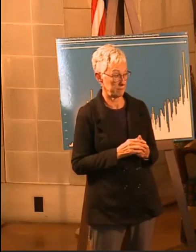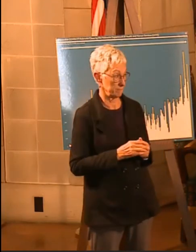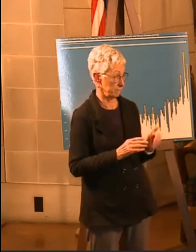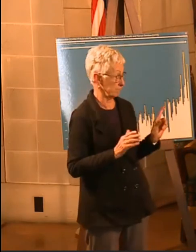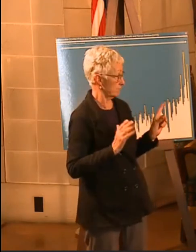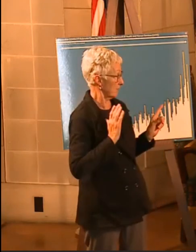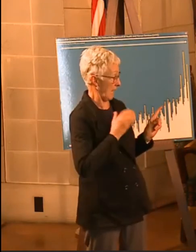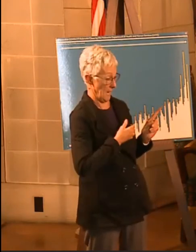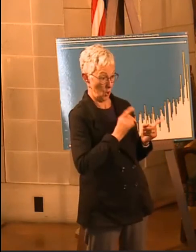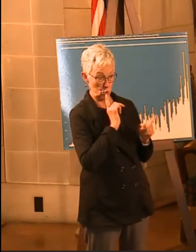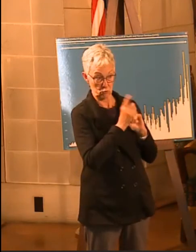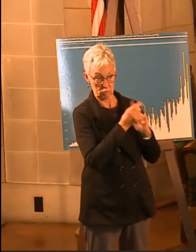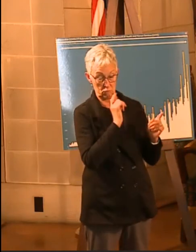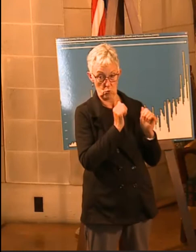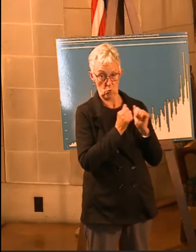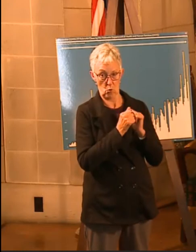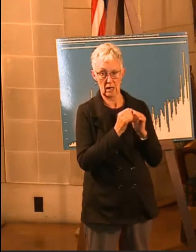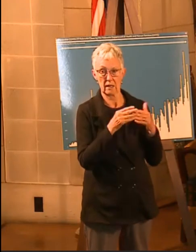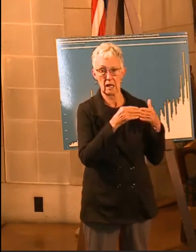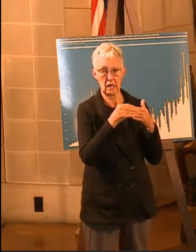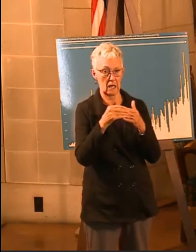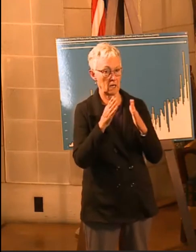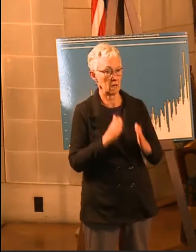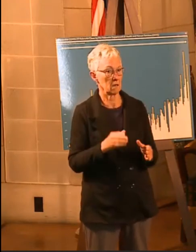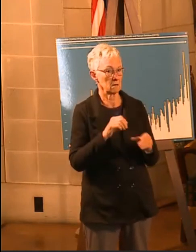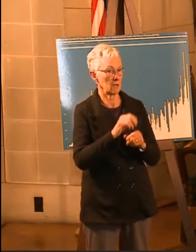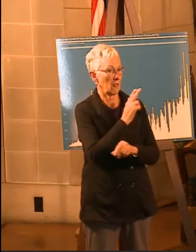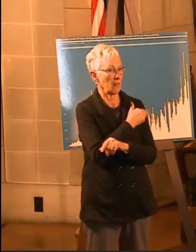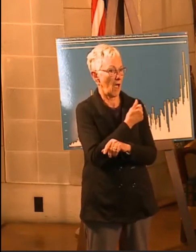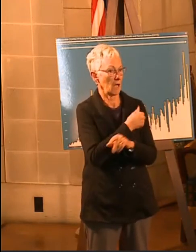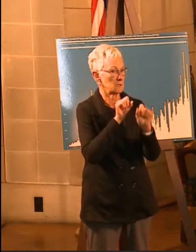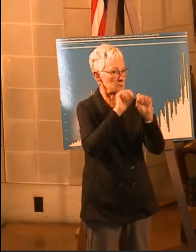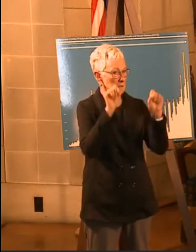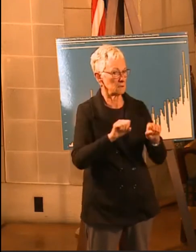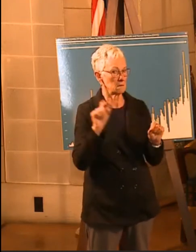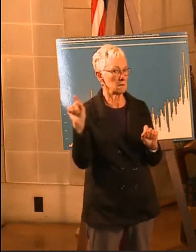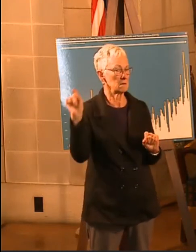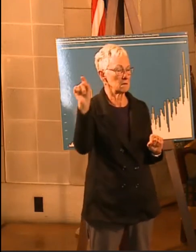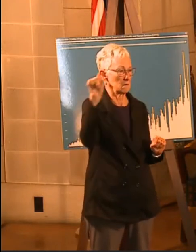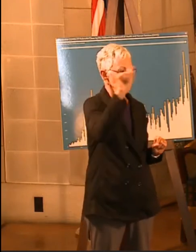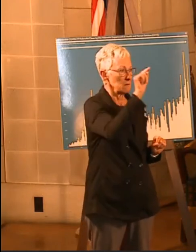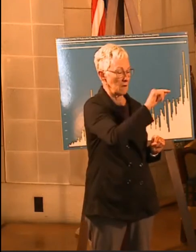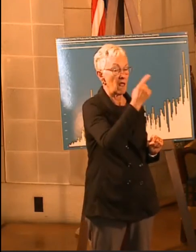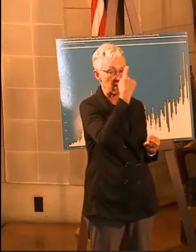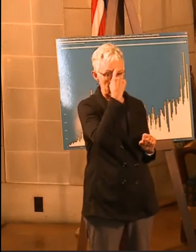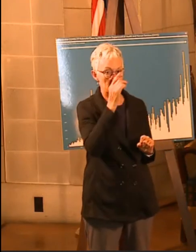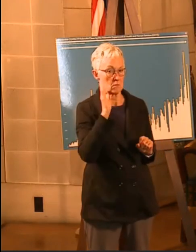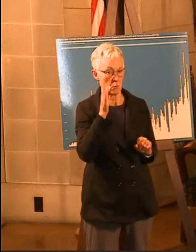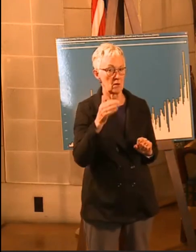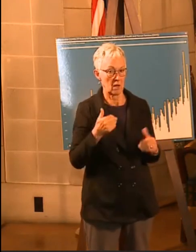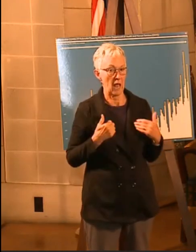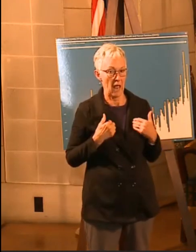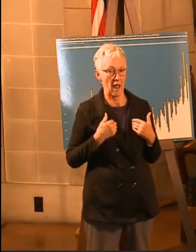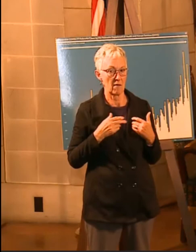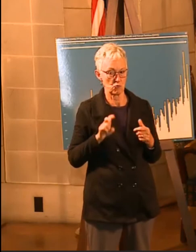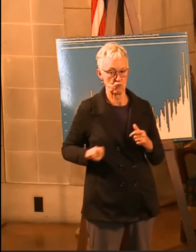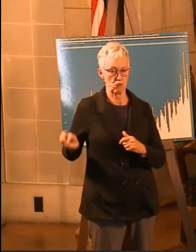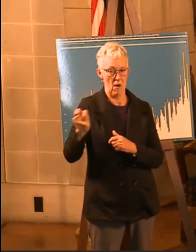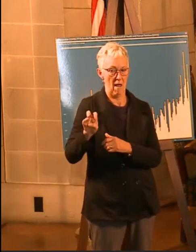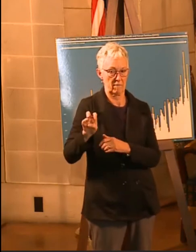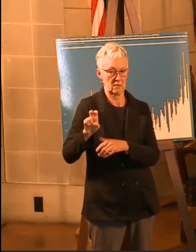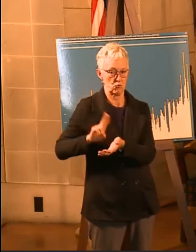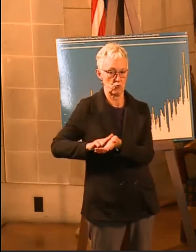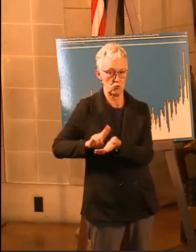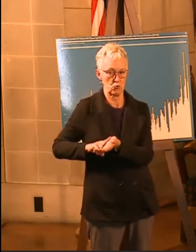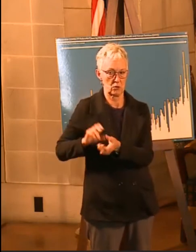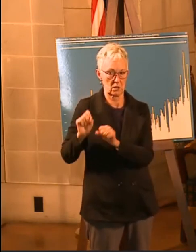And again, in our conversations with the leaders of the hospital systems, they do believe that that's going to be possible to get these traveling nurses to come in and supplement what